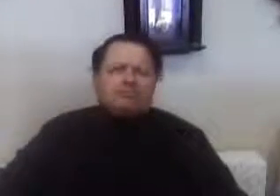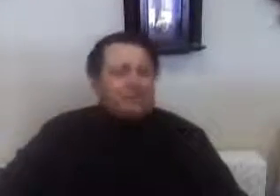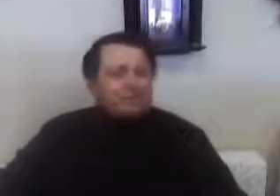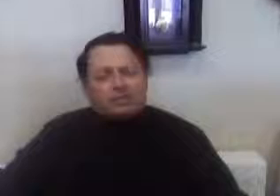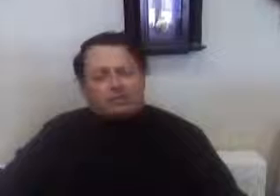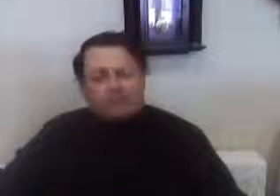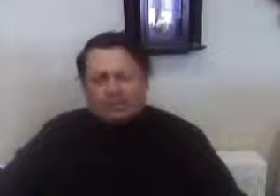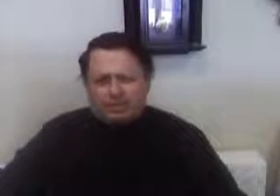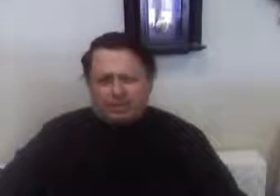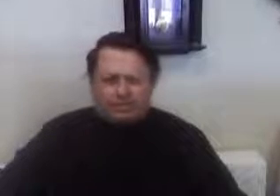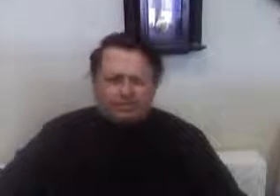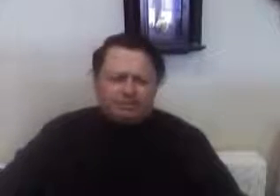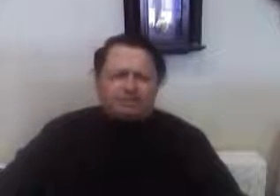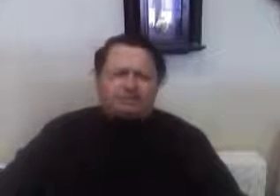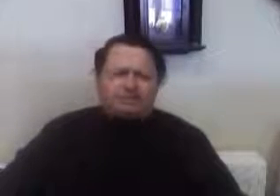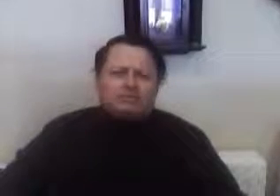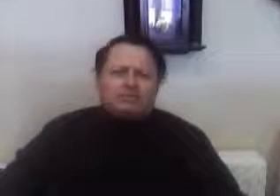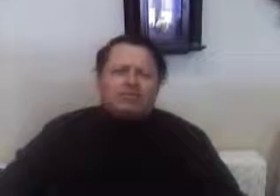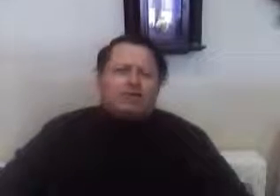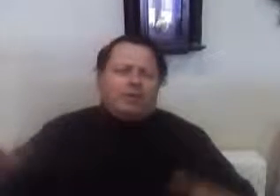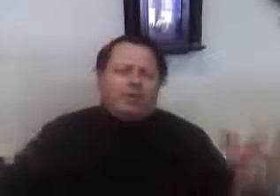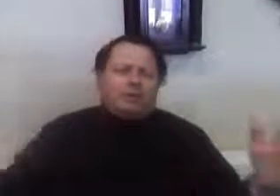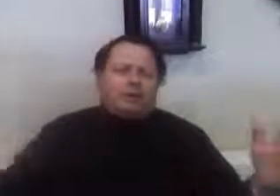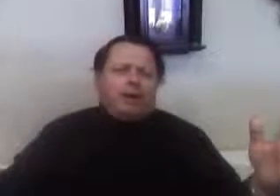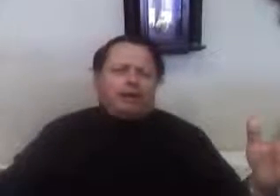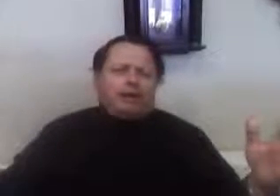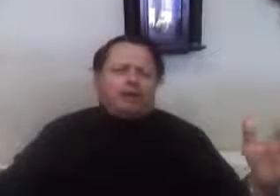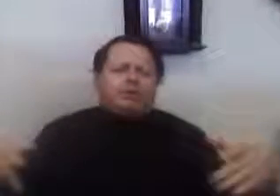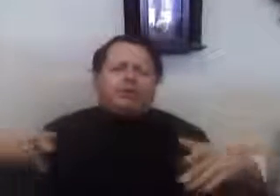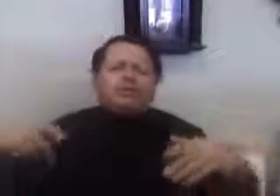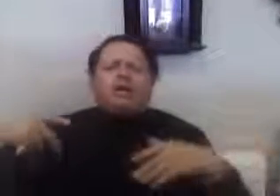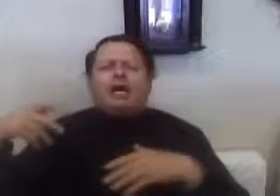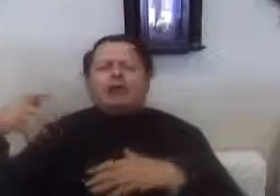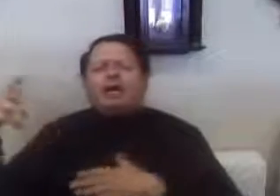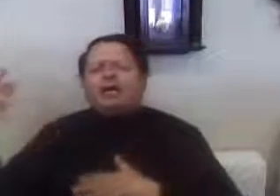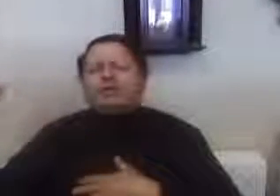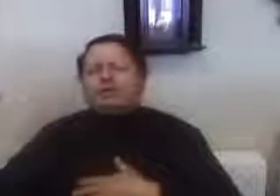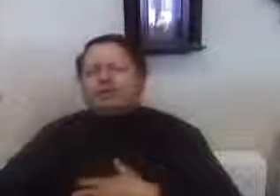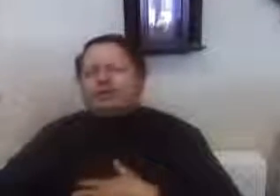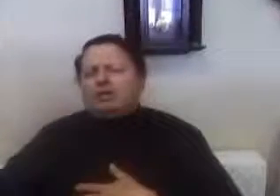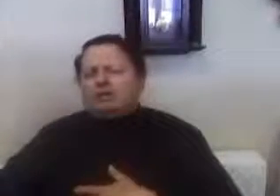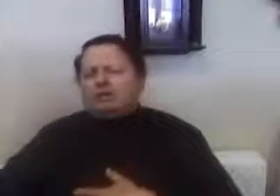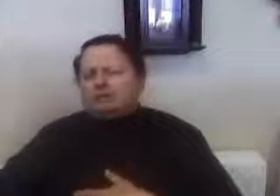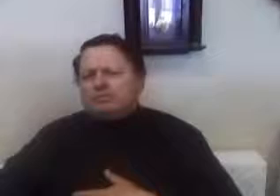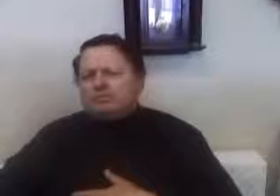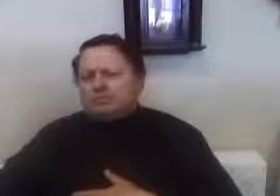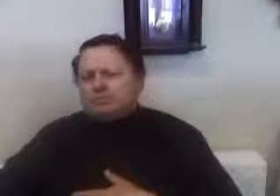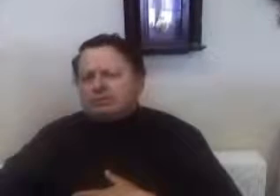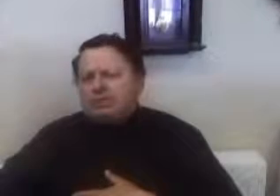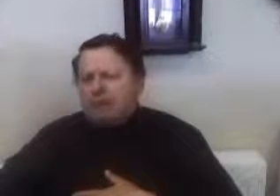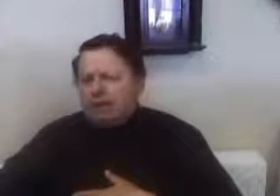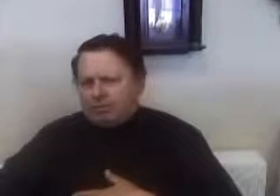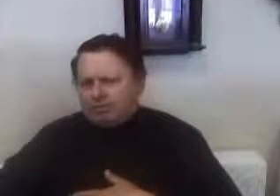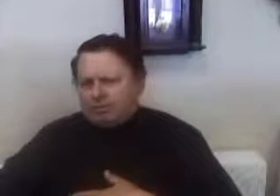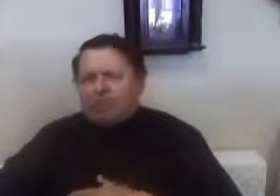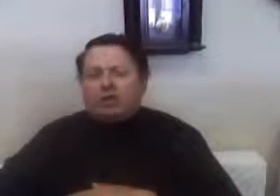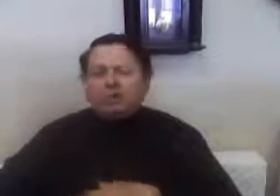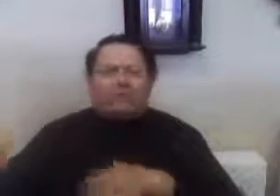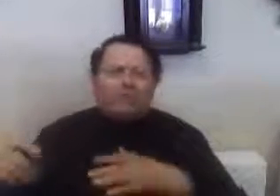That's the Socialists. Now we got a Republic, which is a combination of democracy, because we